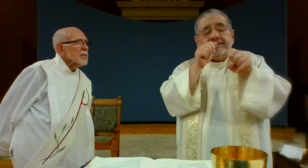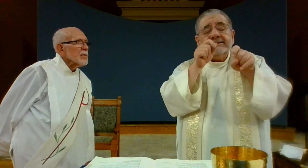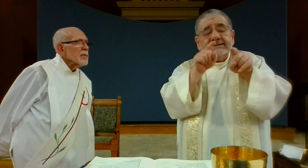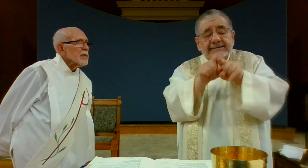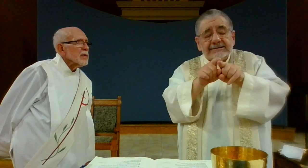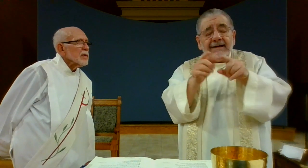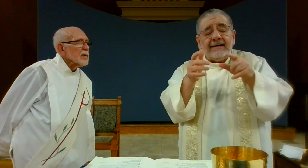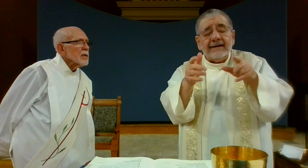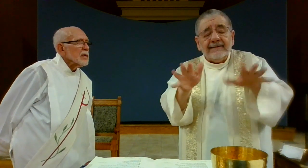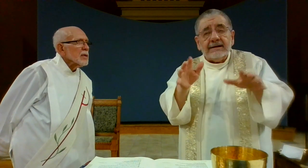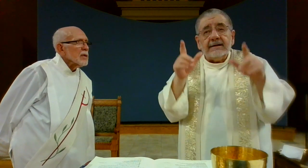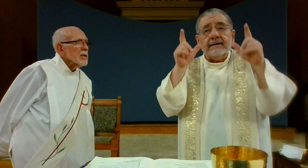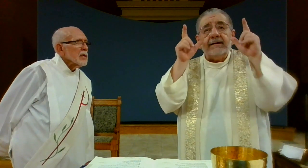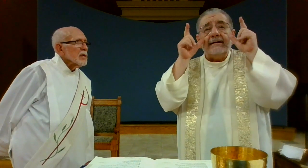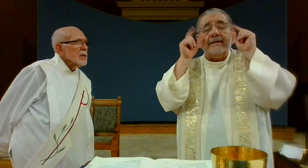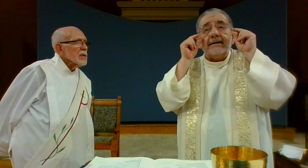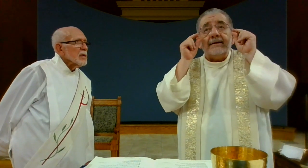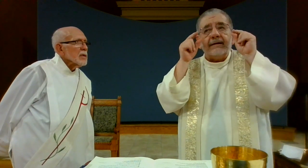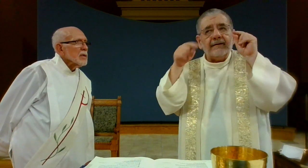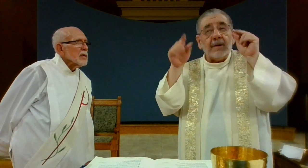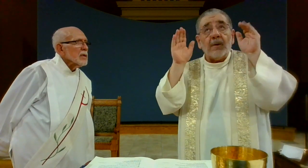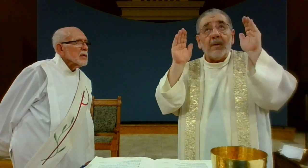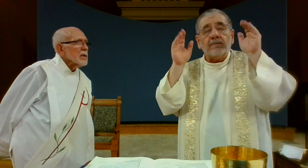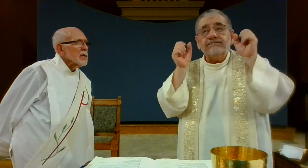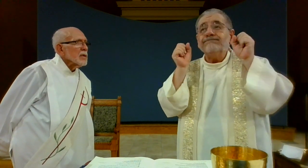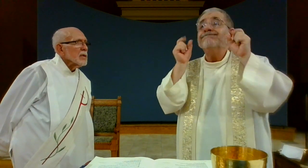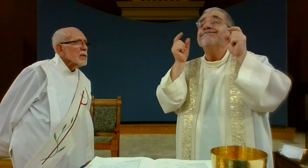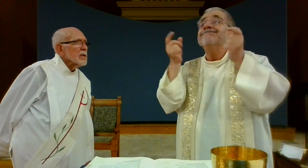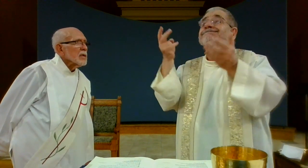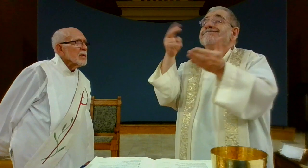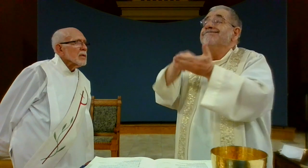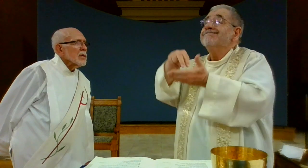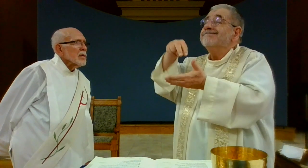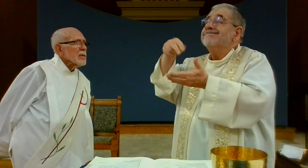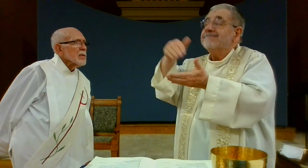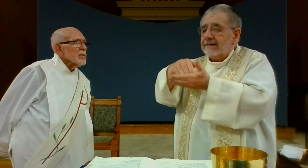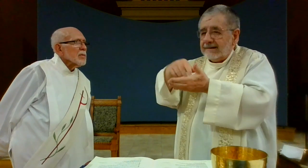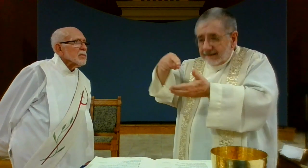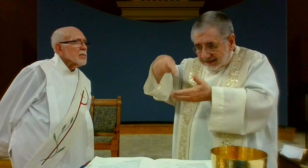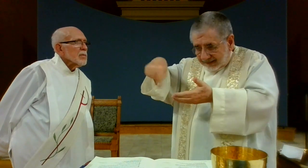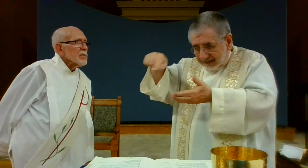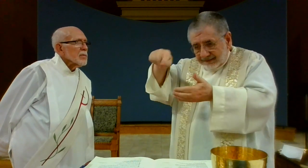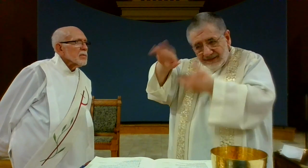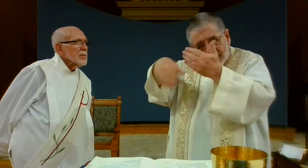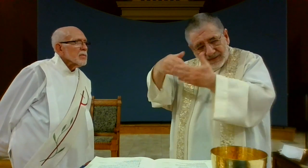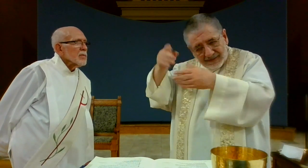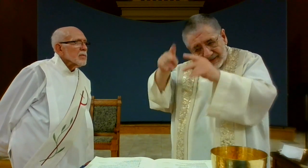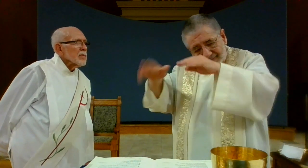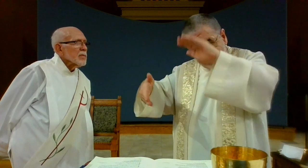Remember also, our brothers and sisters, who have fallen asleep in the hope of the resurrection.